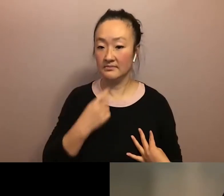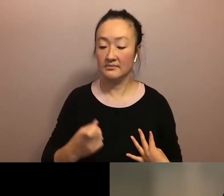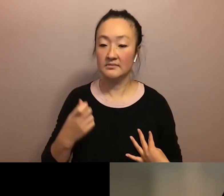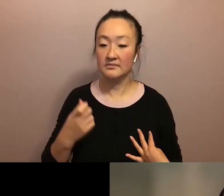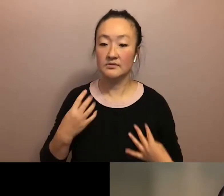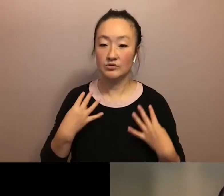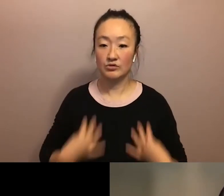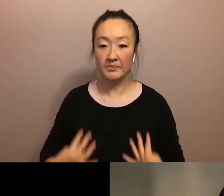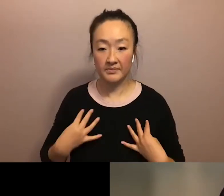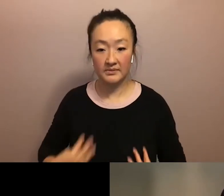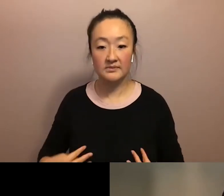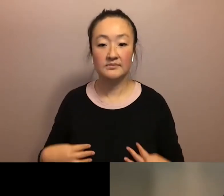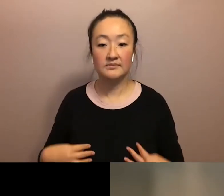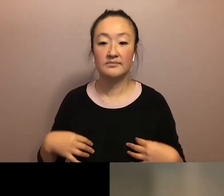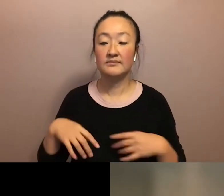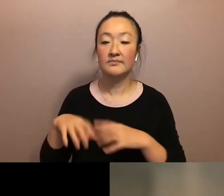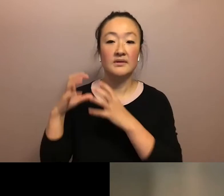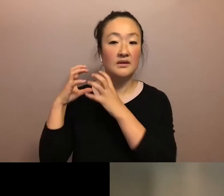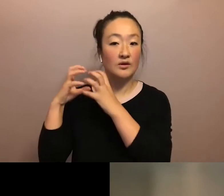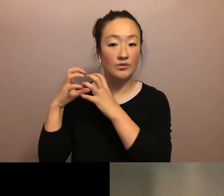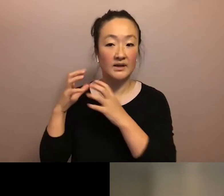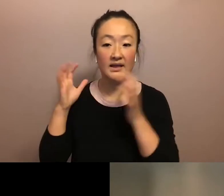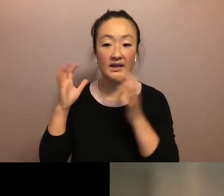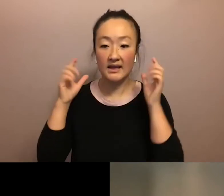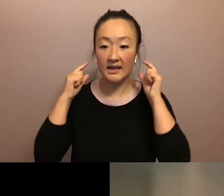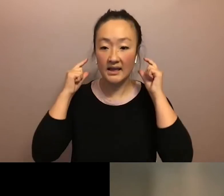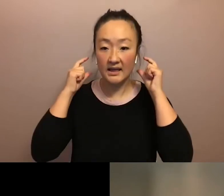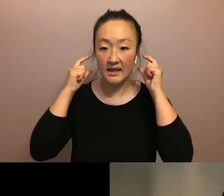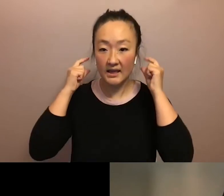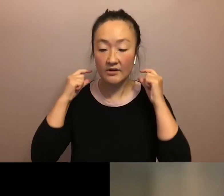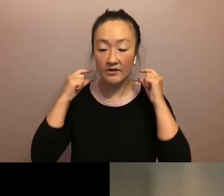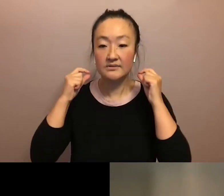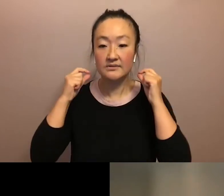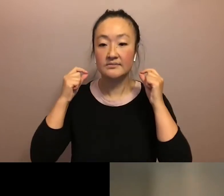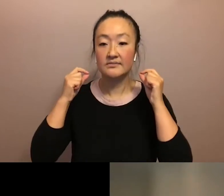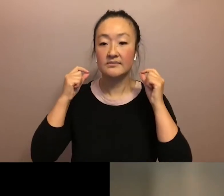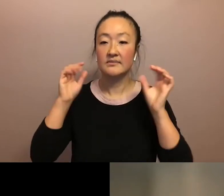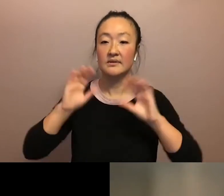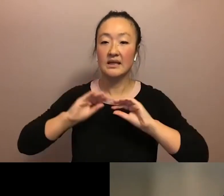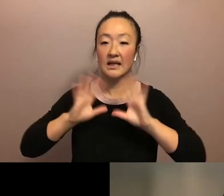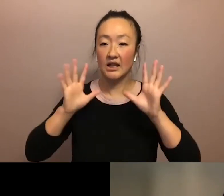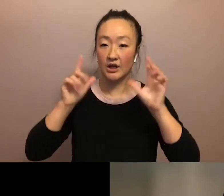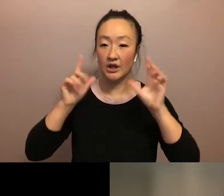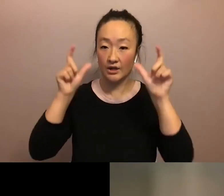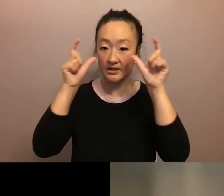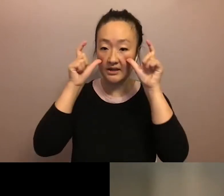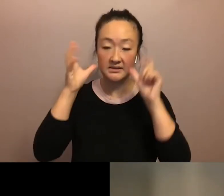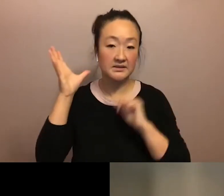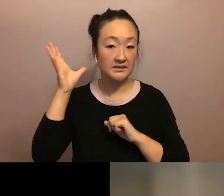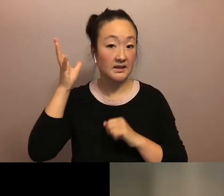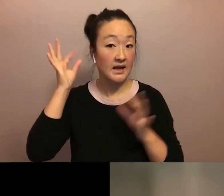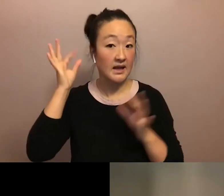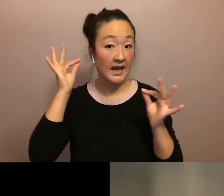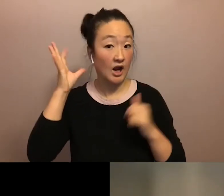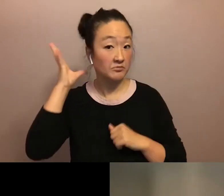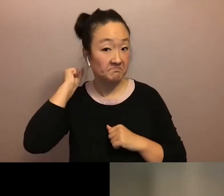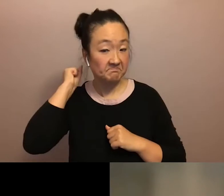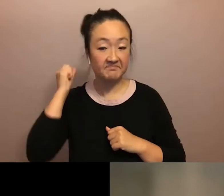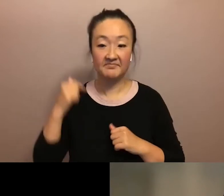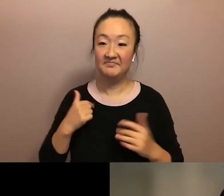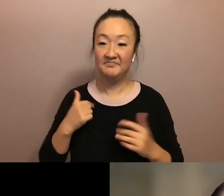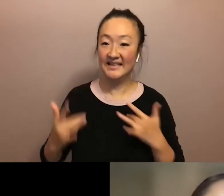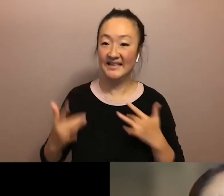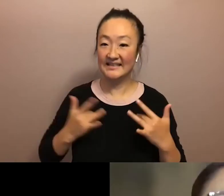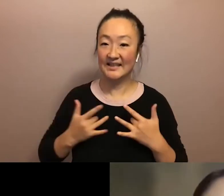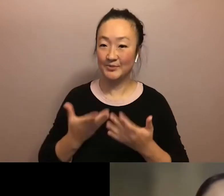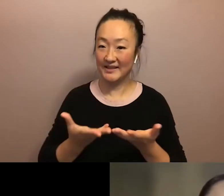earrings and clear glasses. My hair is pulled back into a ponytail and yeah, and I'm excited to be